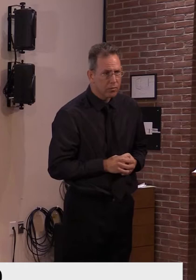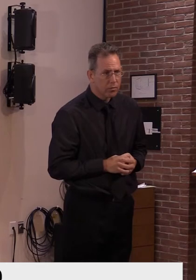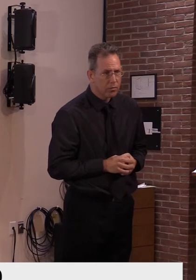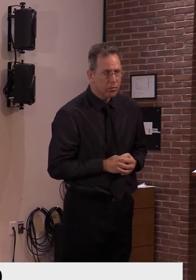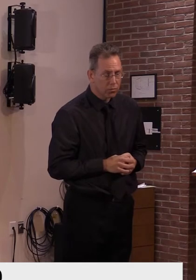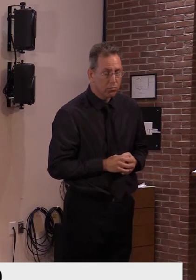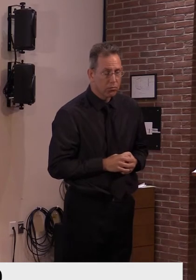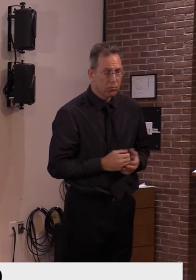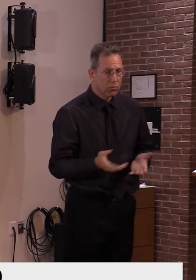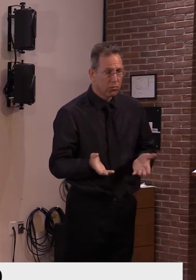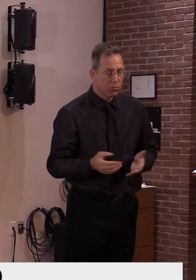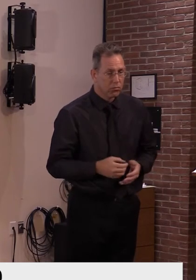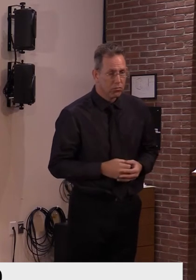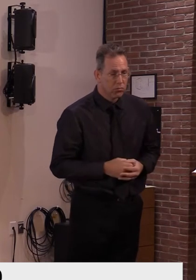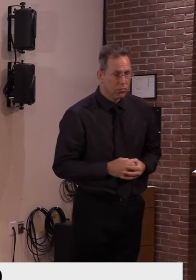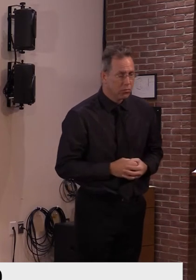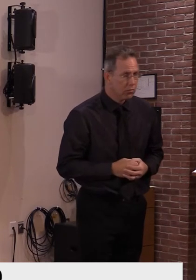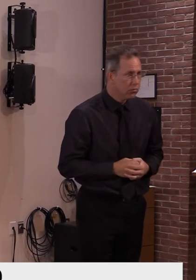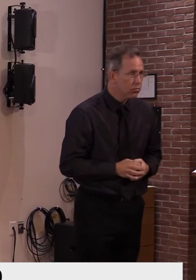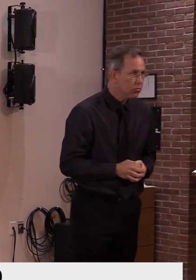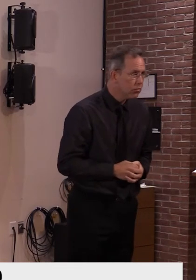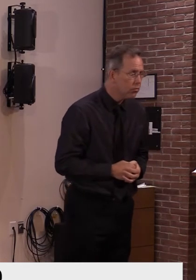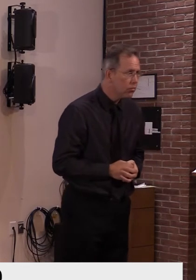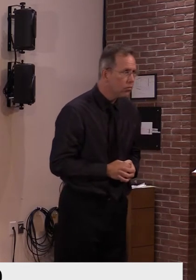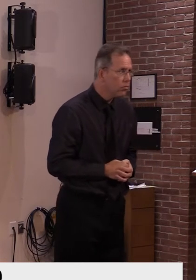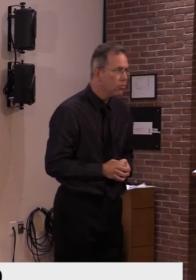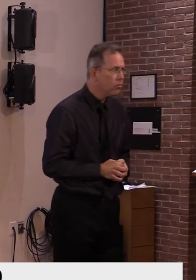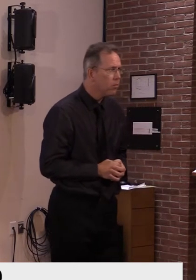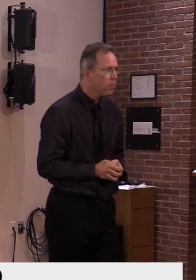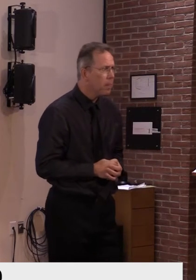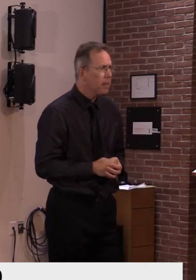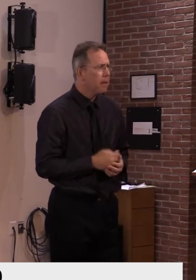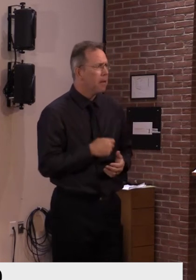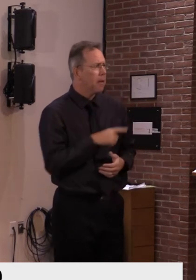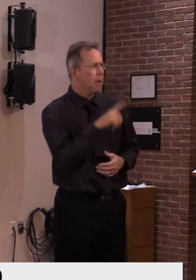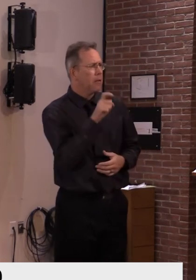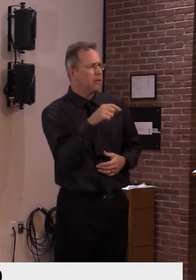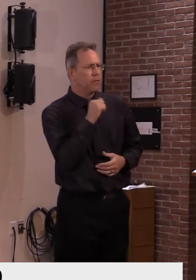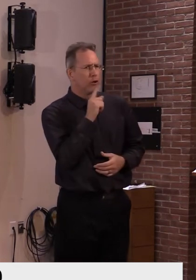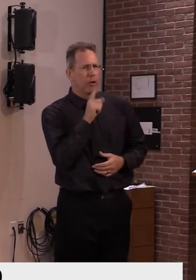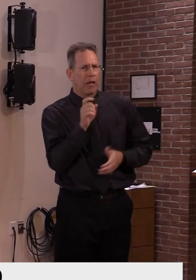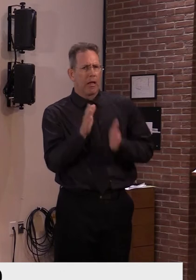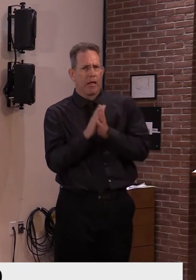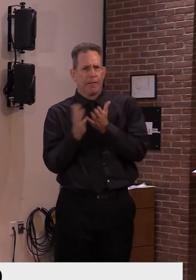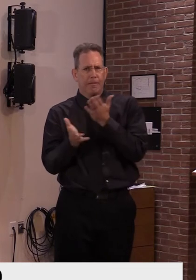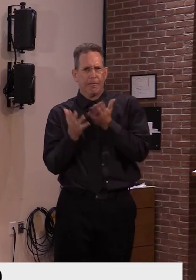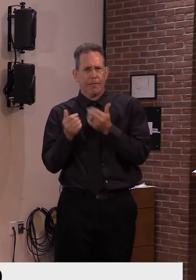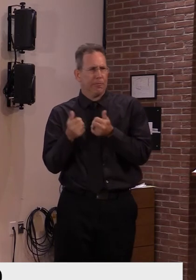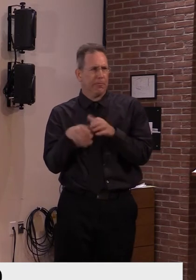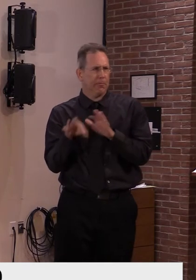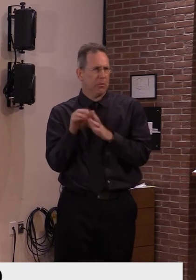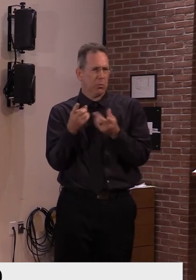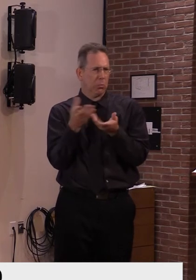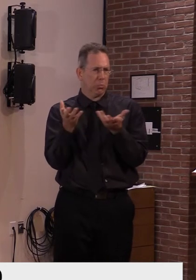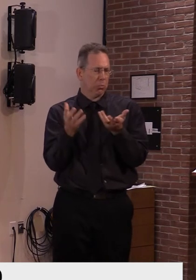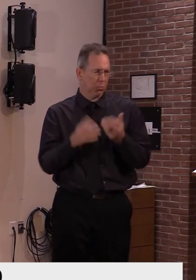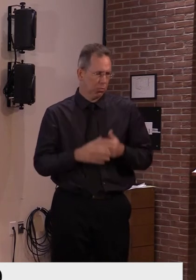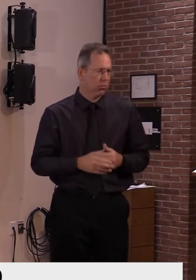Um, I'm not sure who gets this question, but, um, recently the, um,